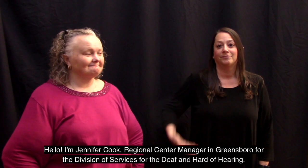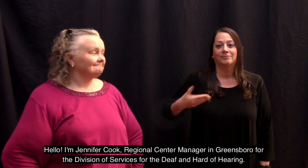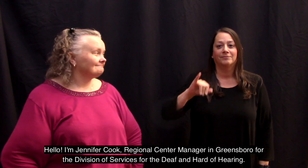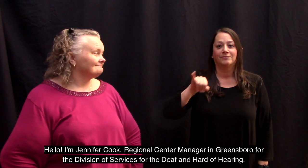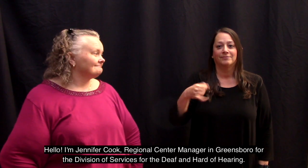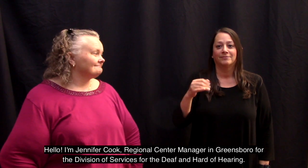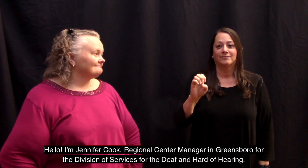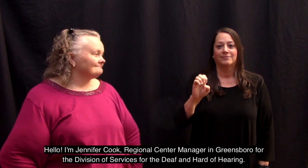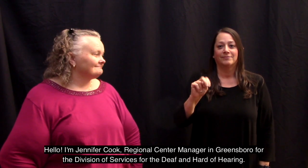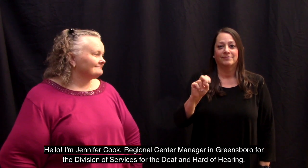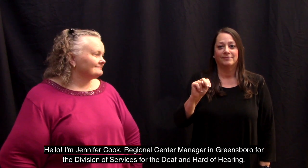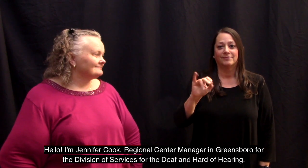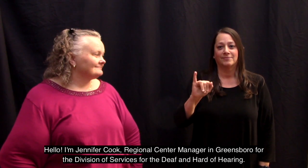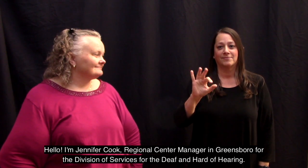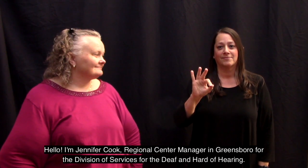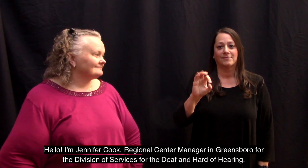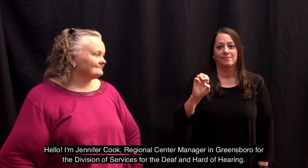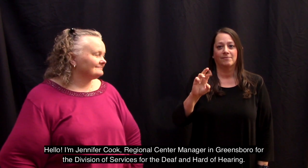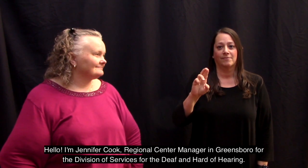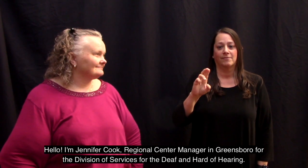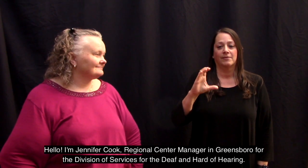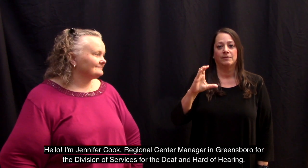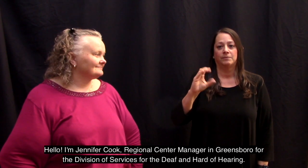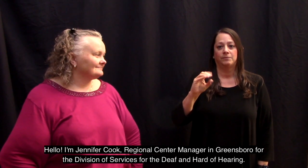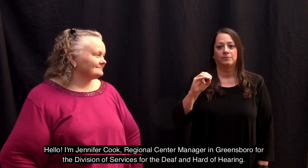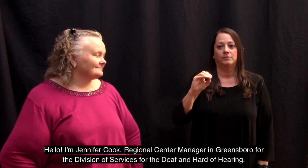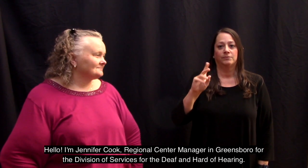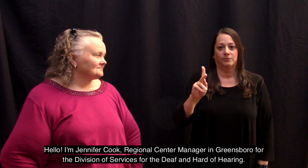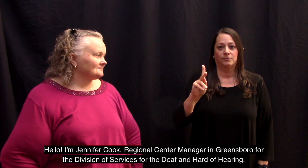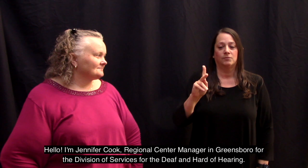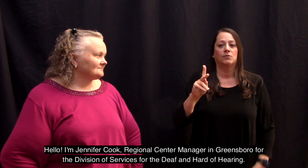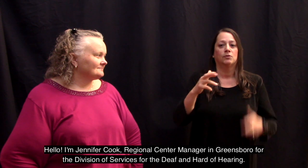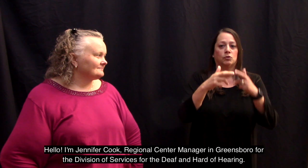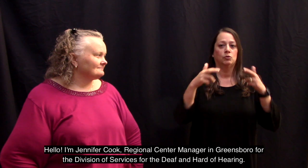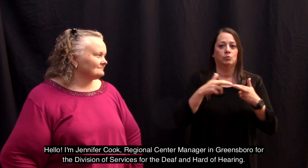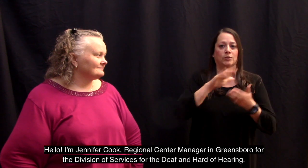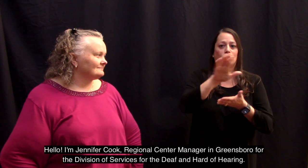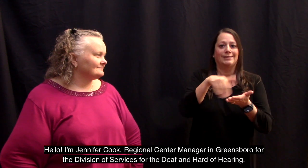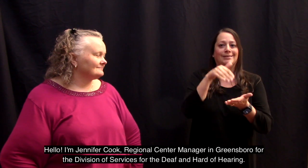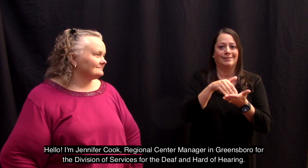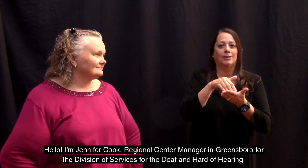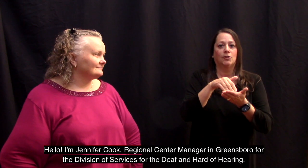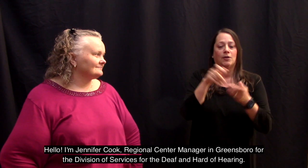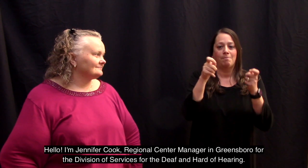Hello, I'm Jennifer Cook, Regional Center Manager in Greensboro for the Division of Services for the Deaf and Hard of Hearing.